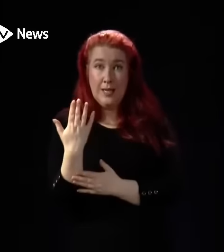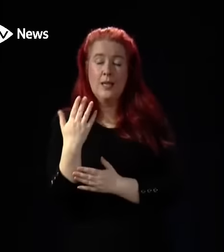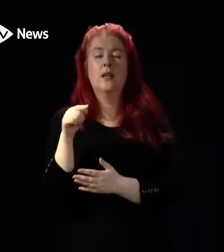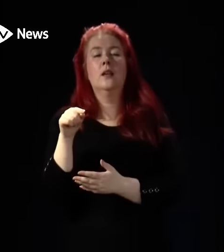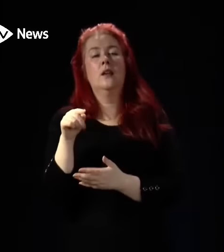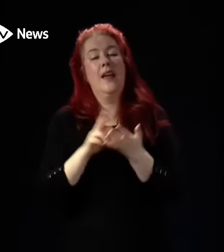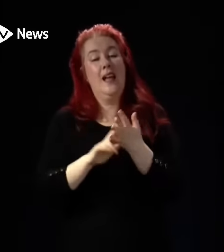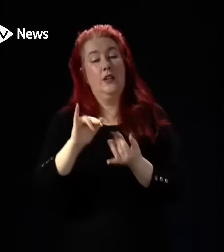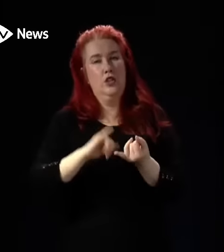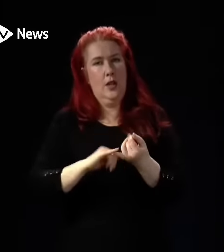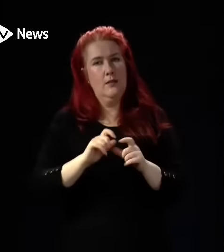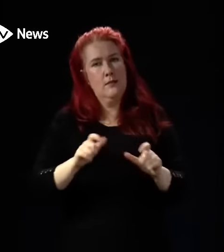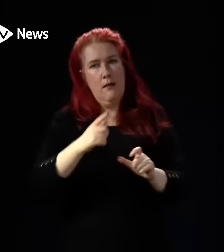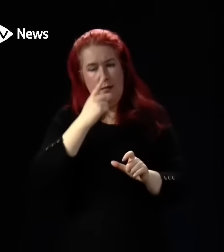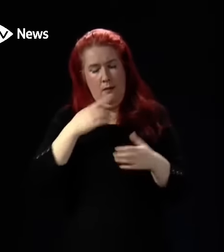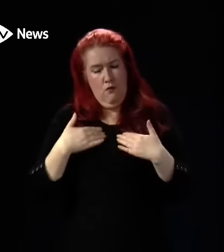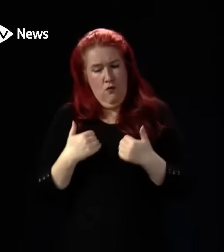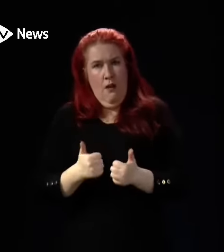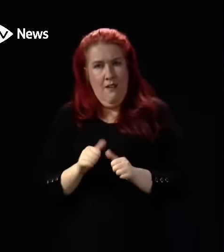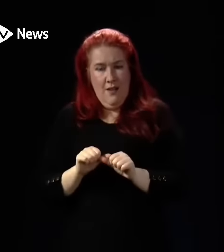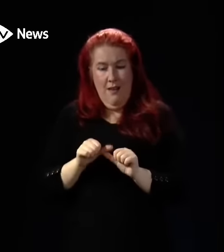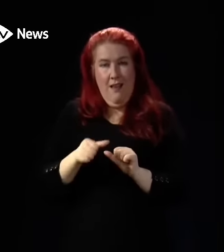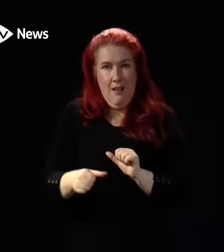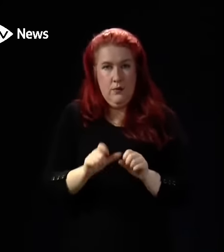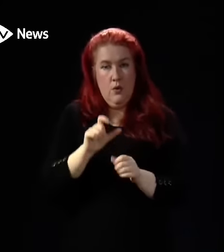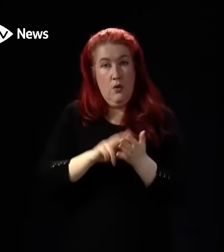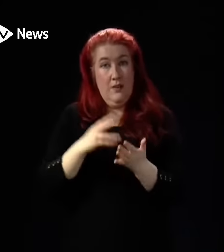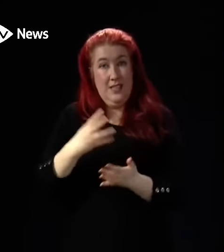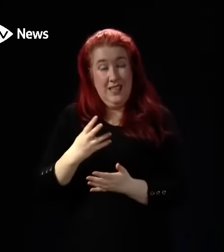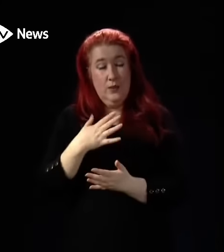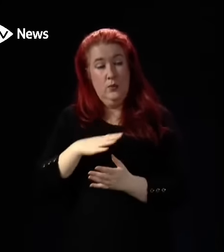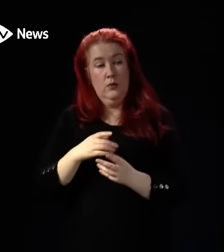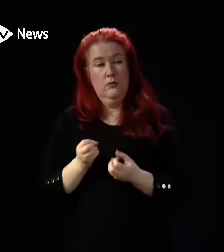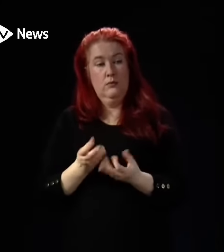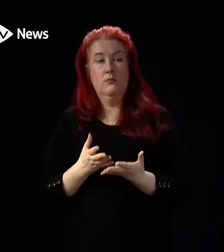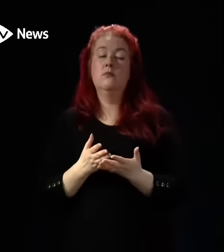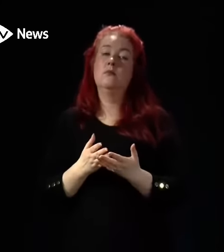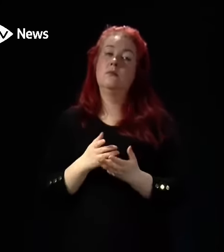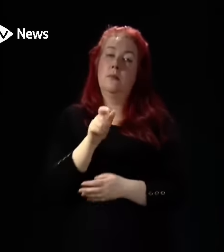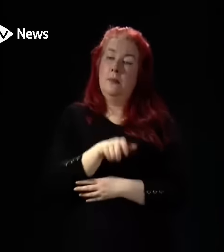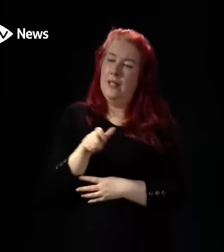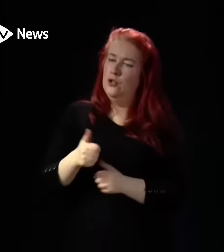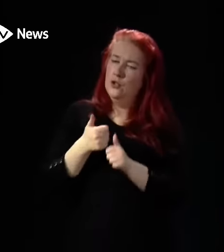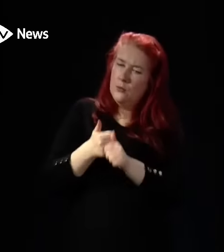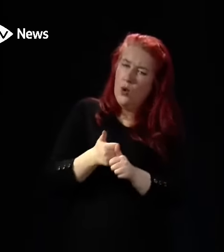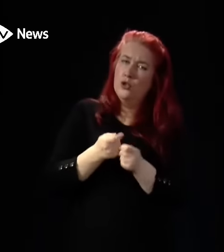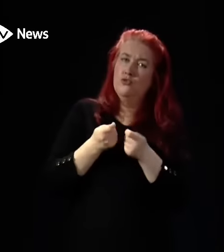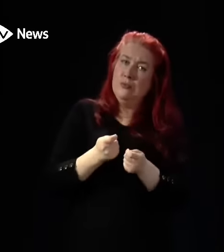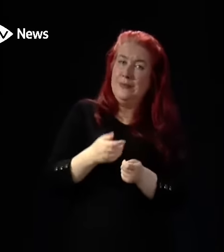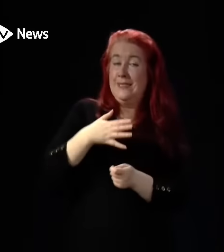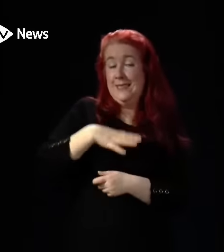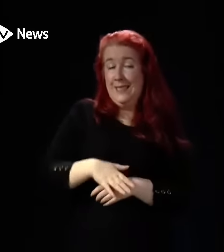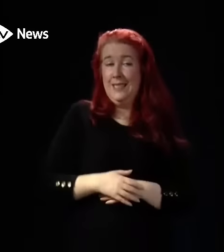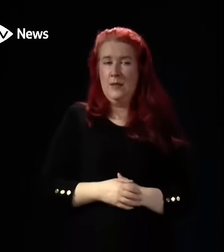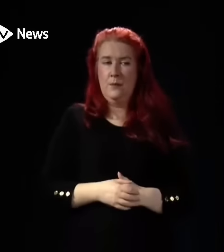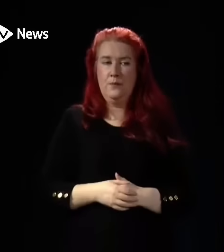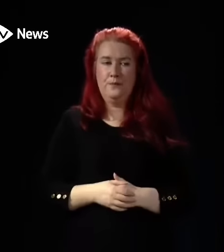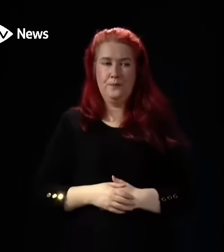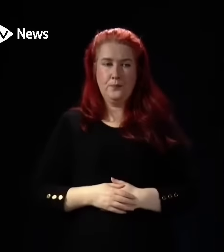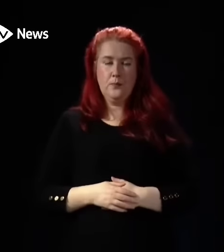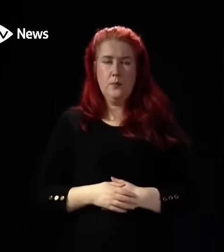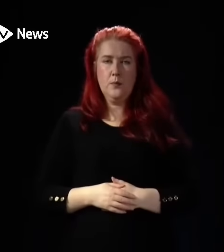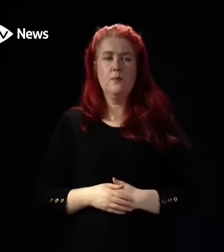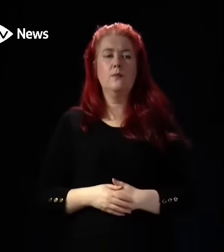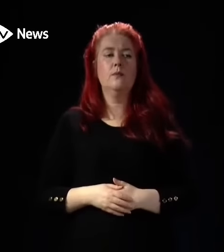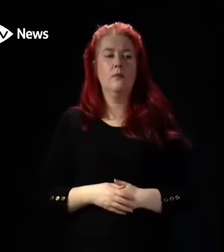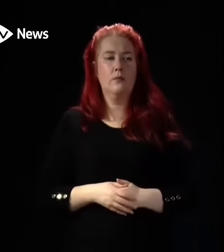continue its recovery from the pandemic and provide patients with the support and treatment they need. With those comments, we will